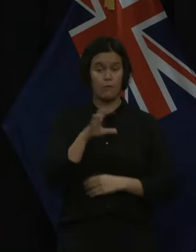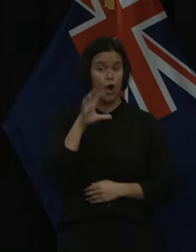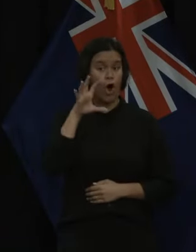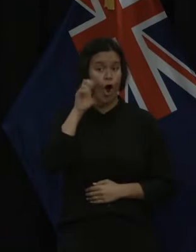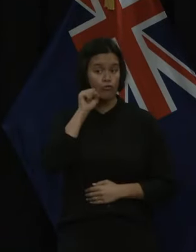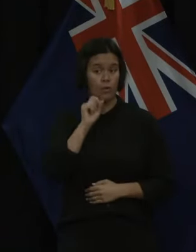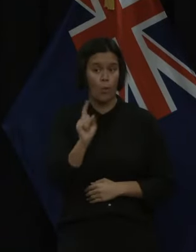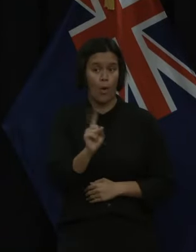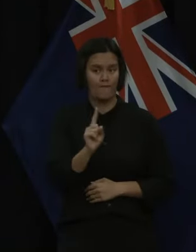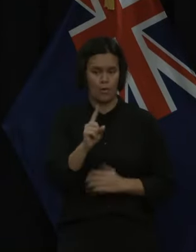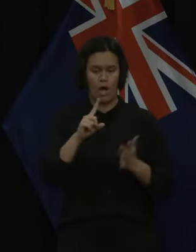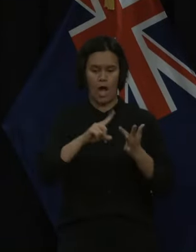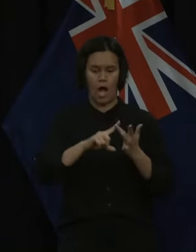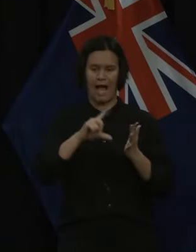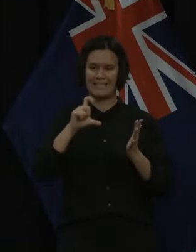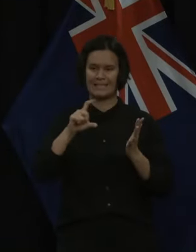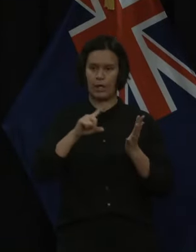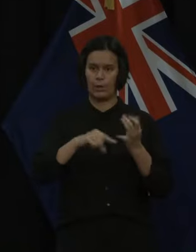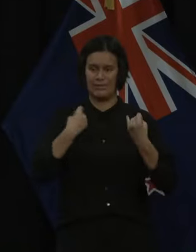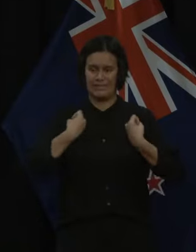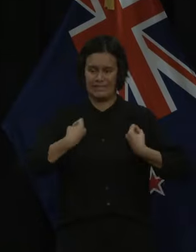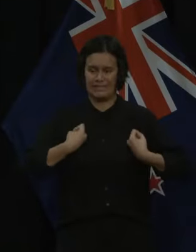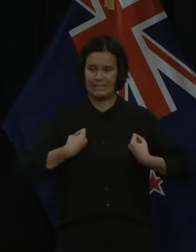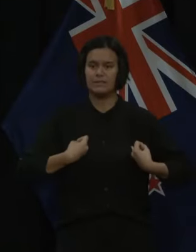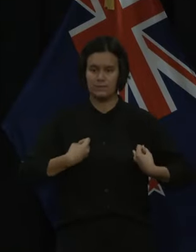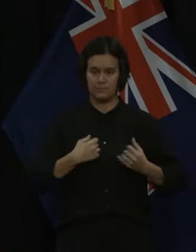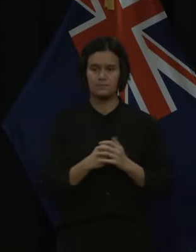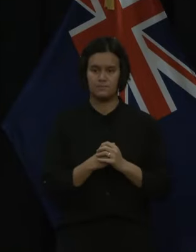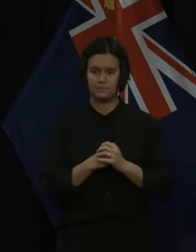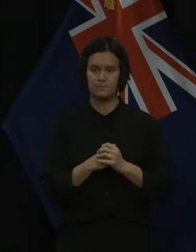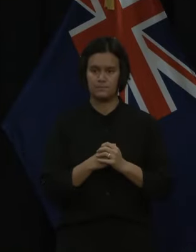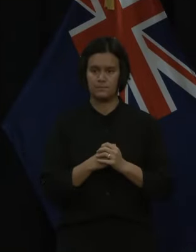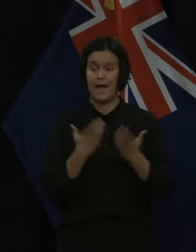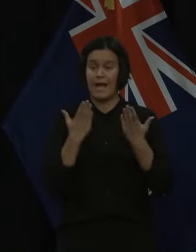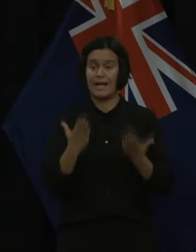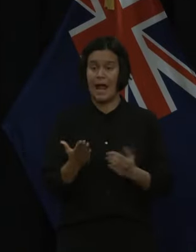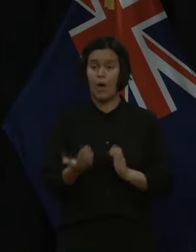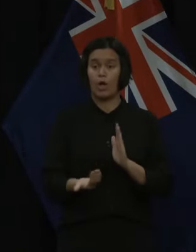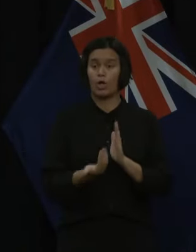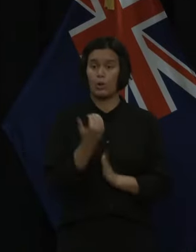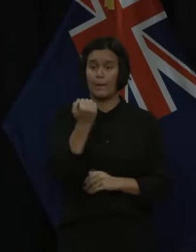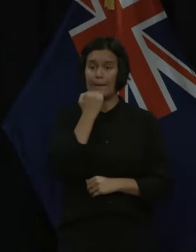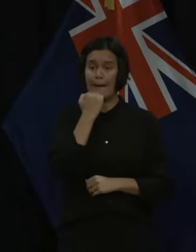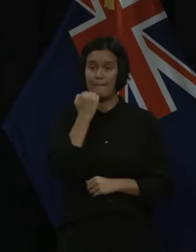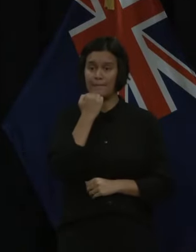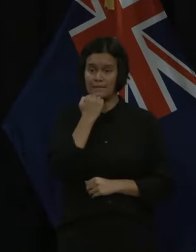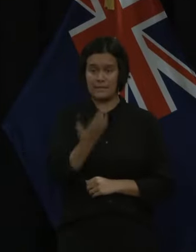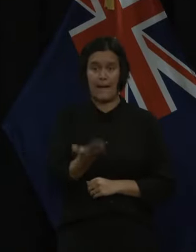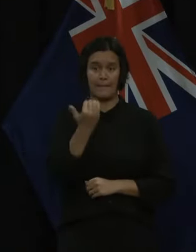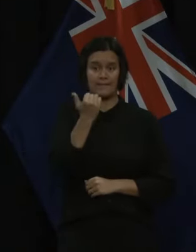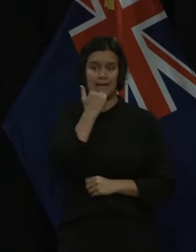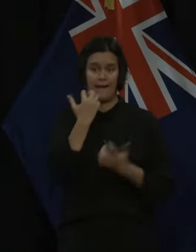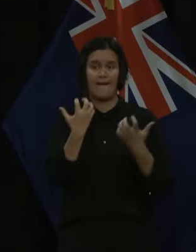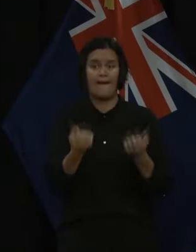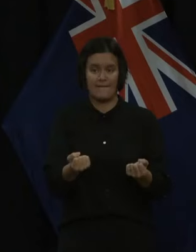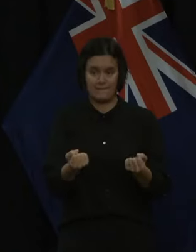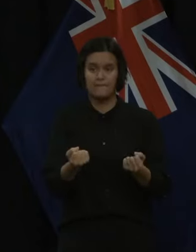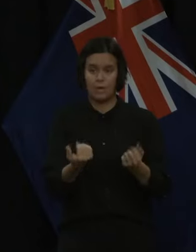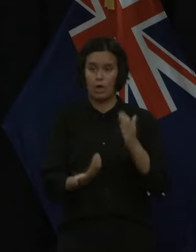down the bottom. And we've just updated, those data have been reset and the modelling updated.